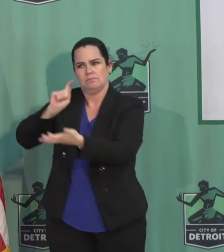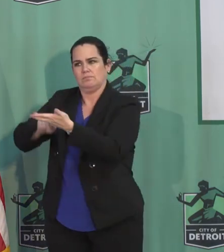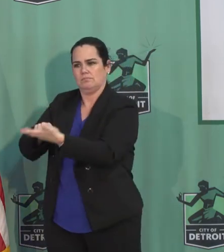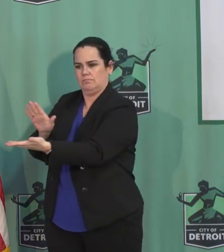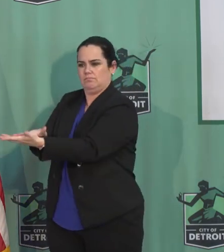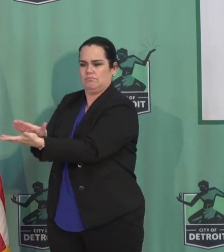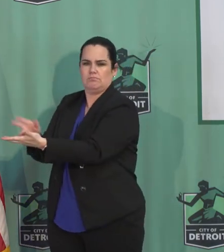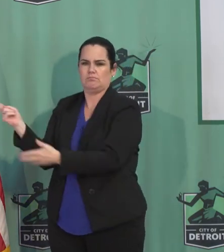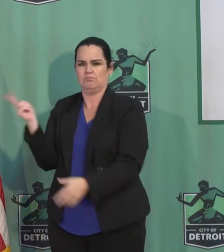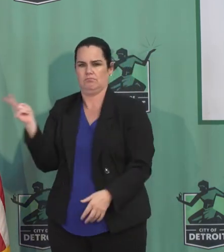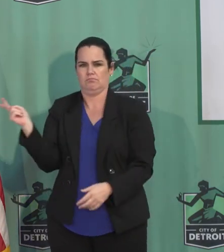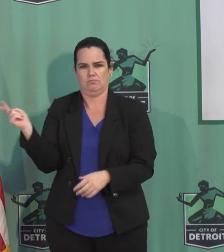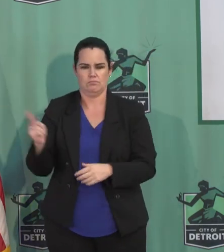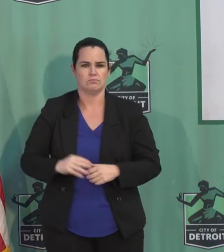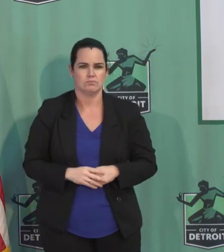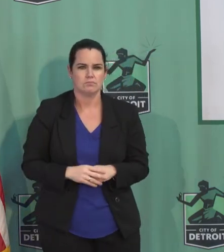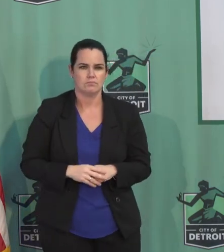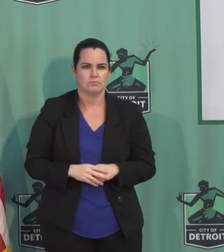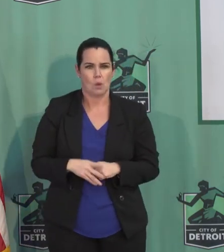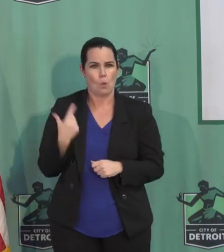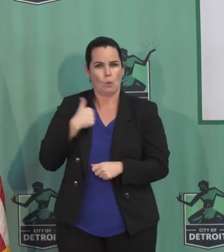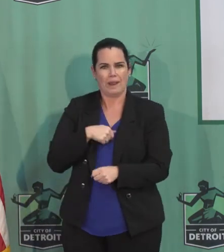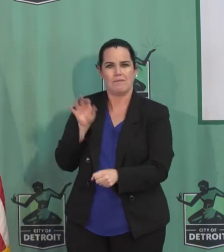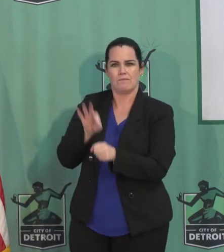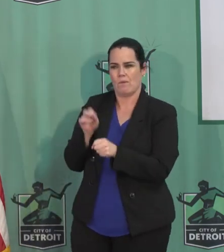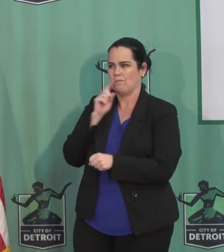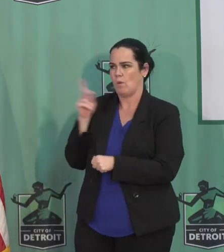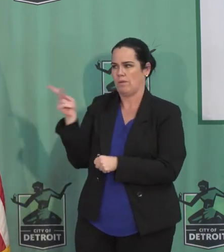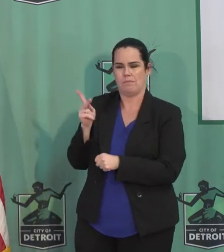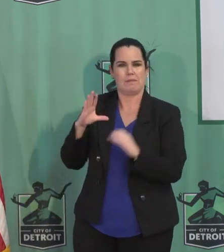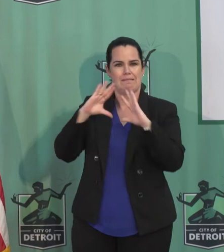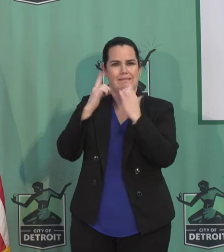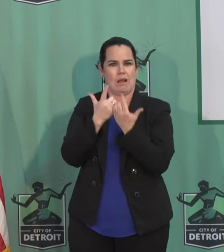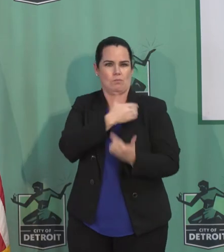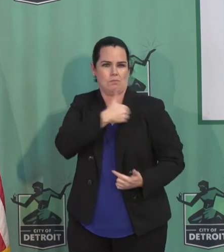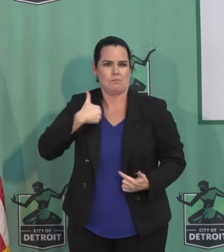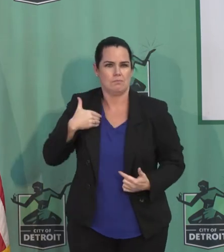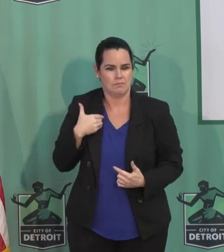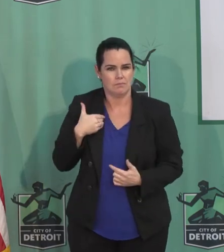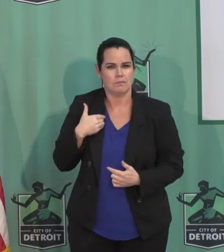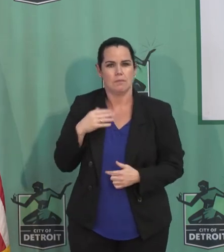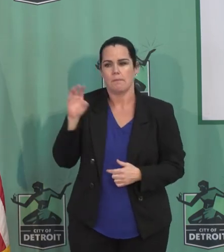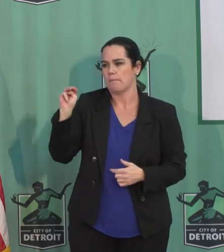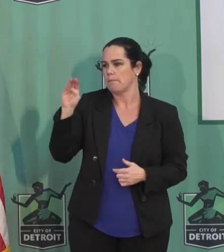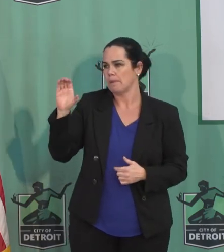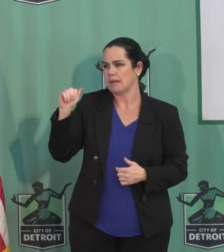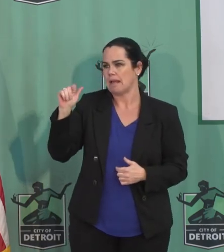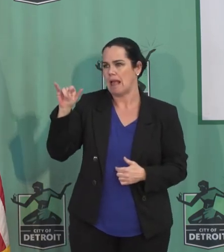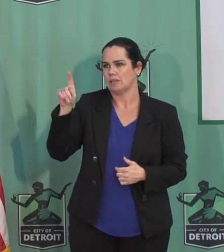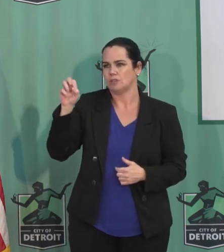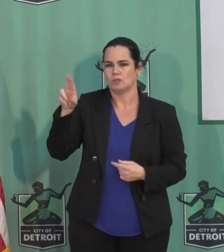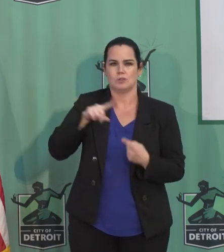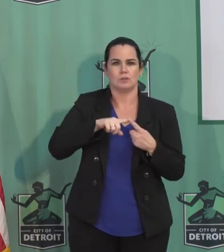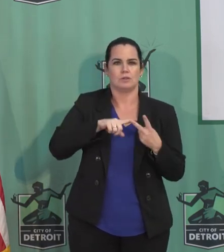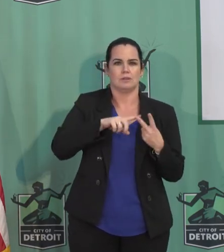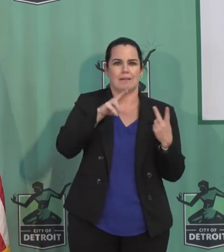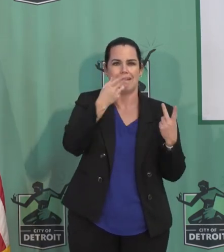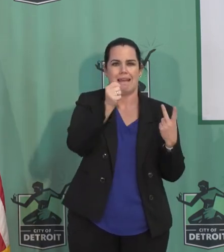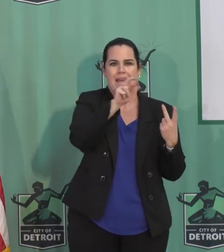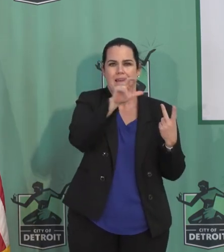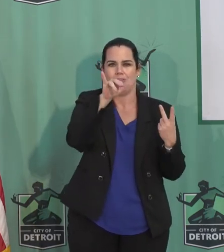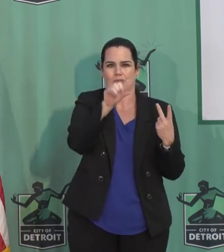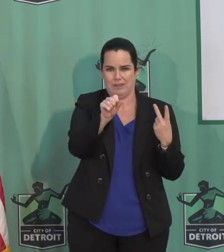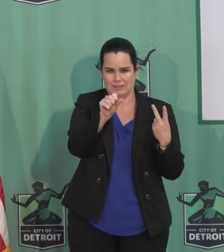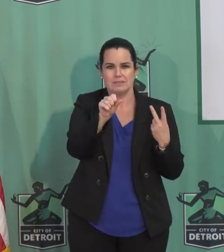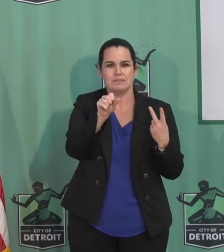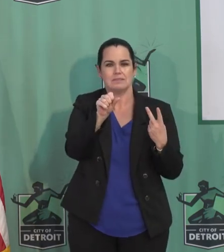those two elected officials, council members, McAllister and Ayers, for what they're doing every day. And